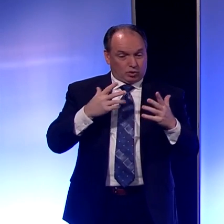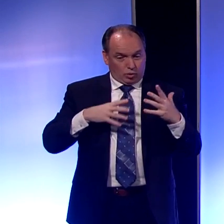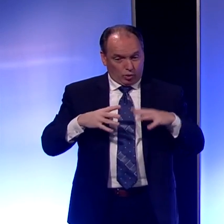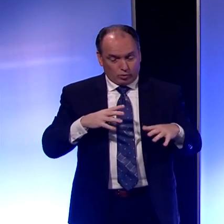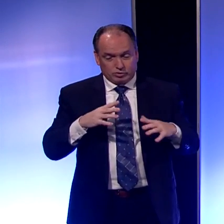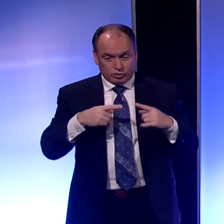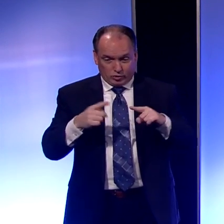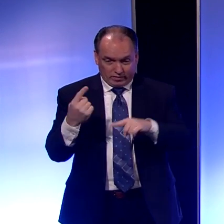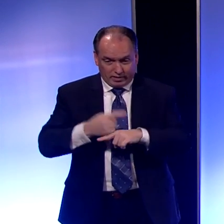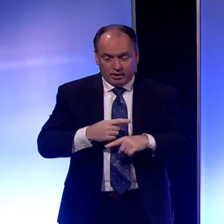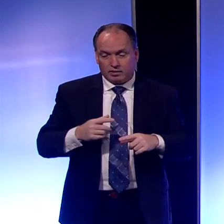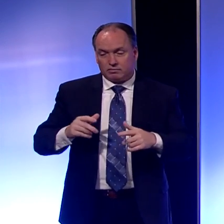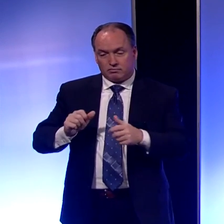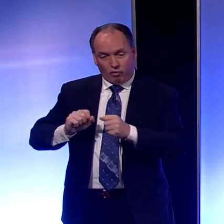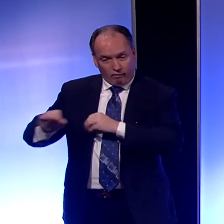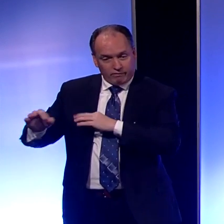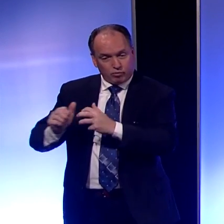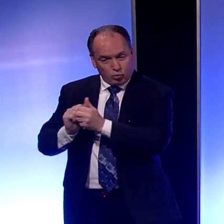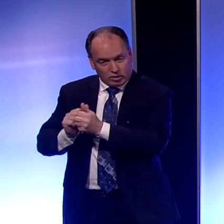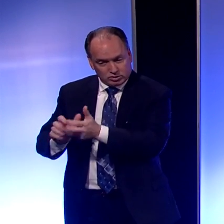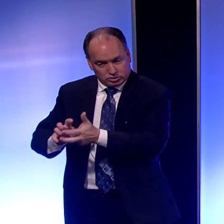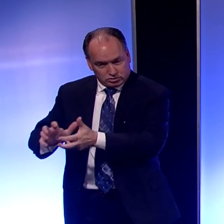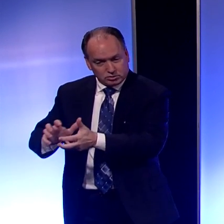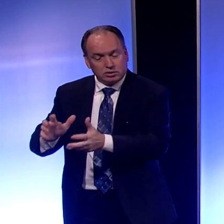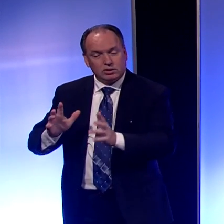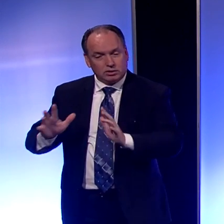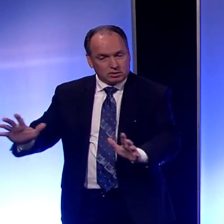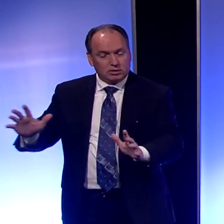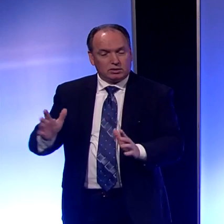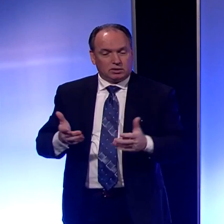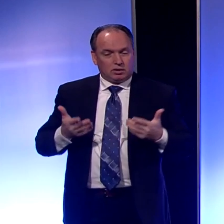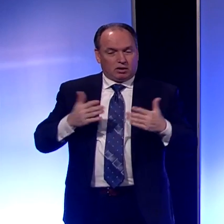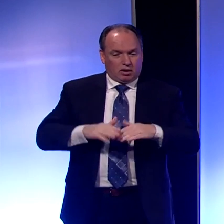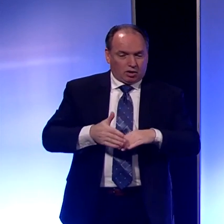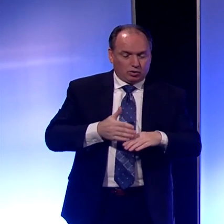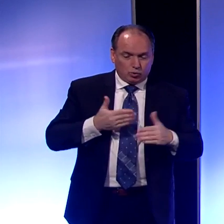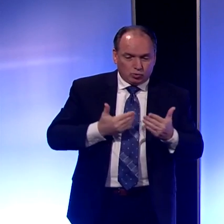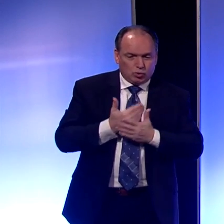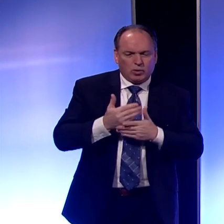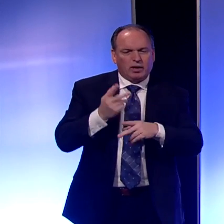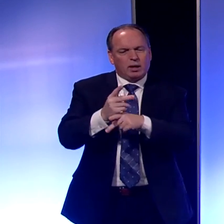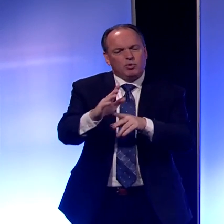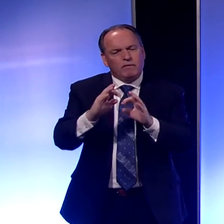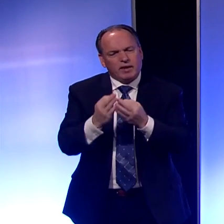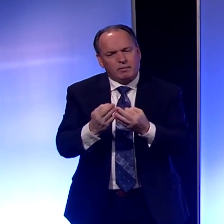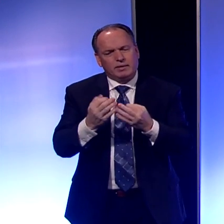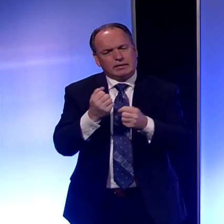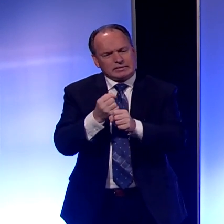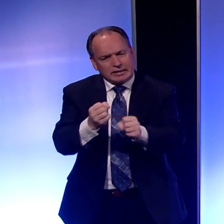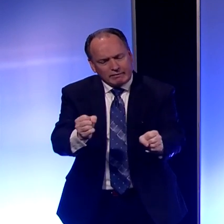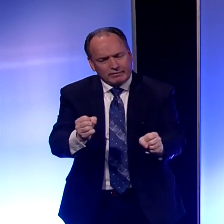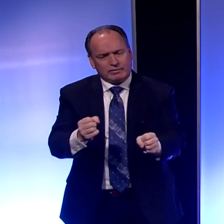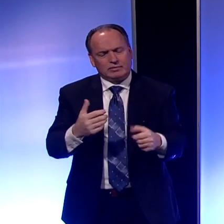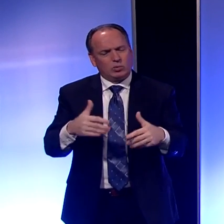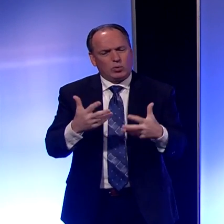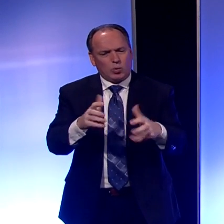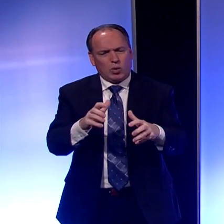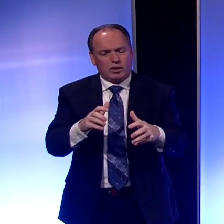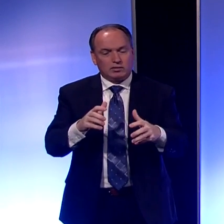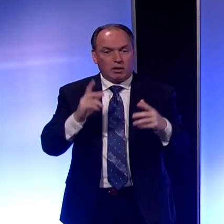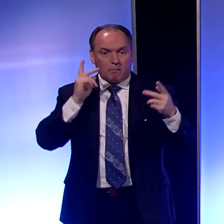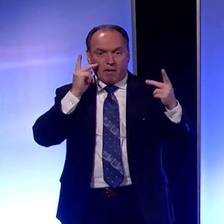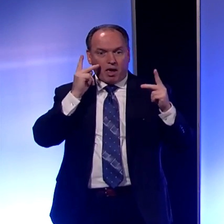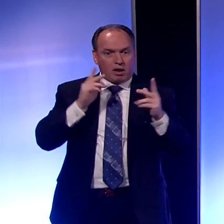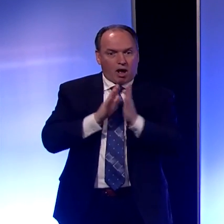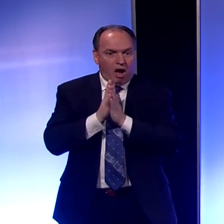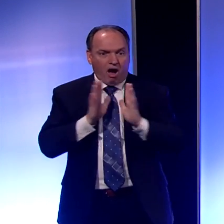you've worn out to wherever you've been, if it's been a public place, and put on something new. And keep your family safe. You know, we don't need to panic about